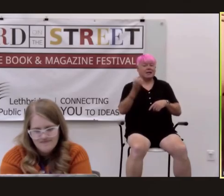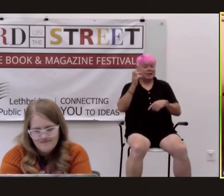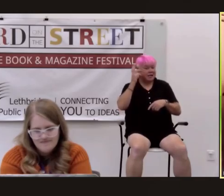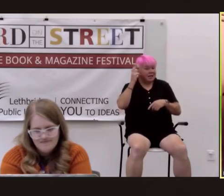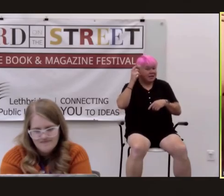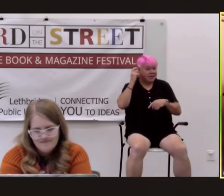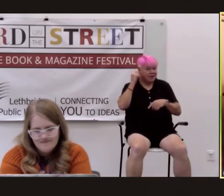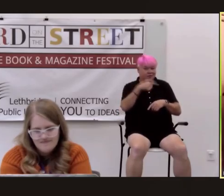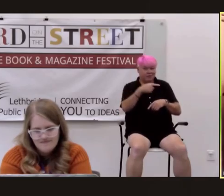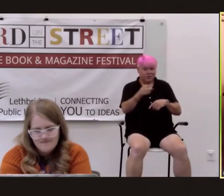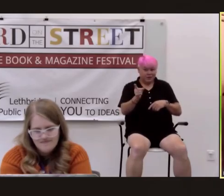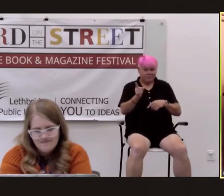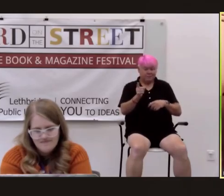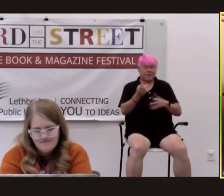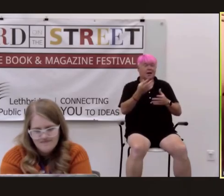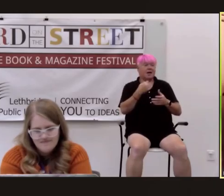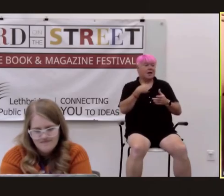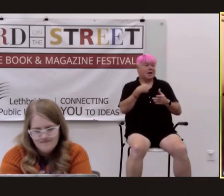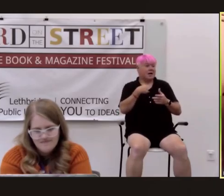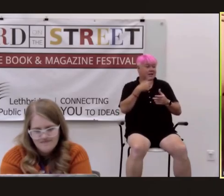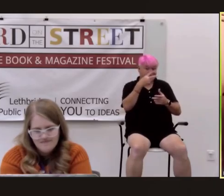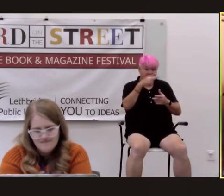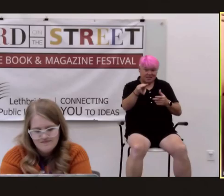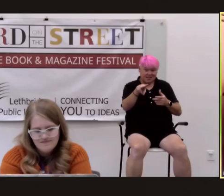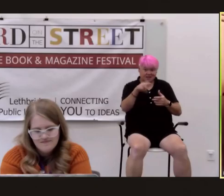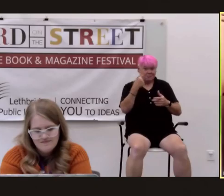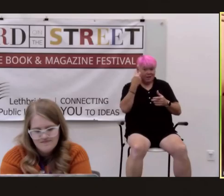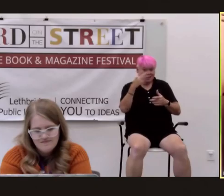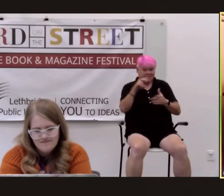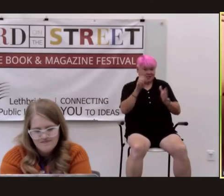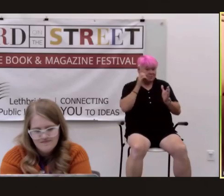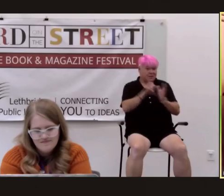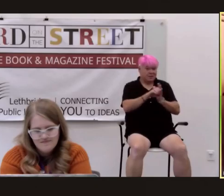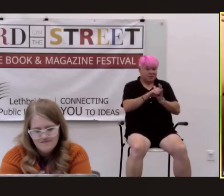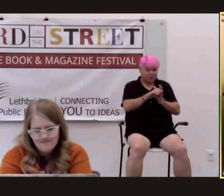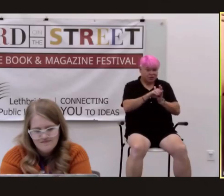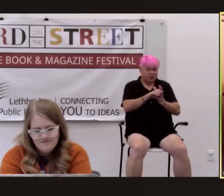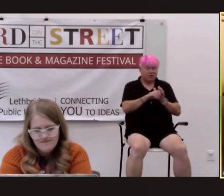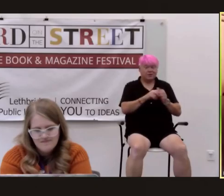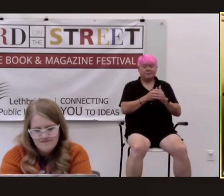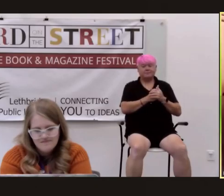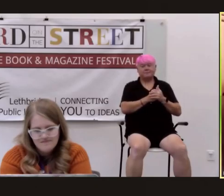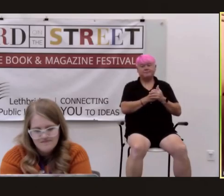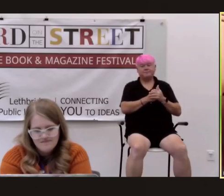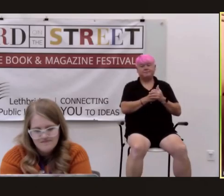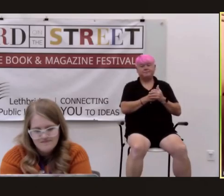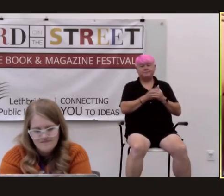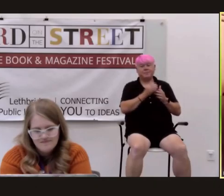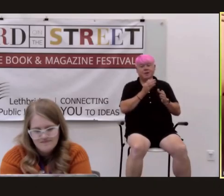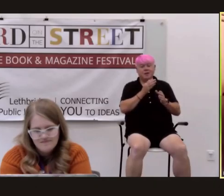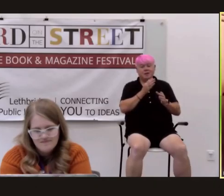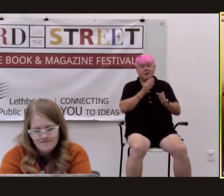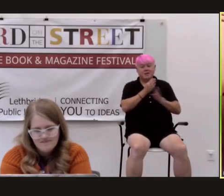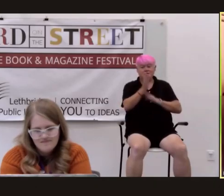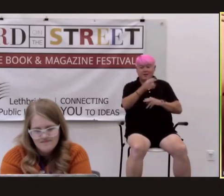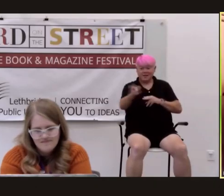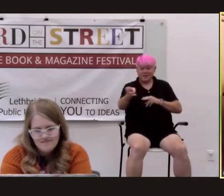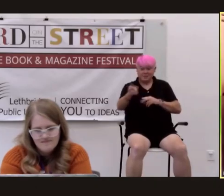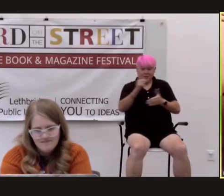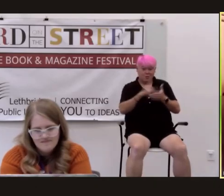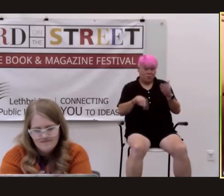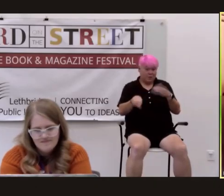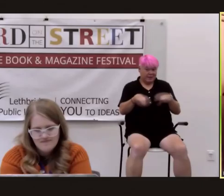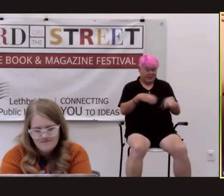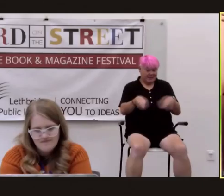that was a great advantage the disadvantage of course is as i said it's a secret history i'm constrained by what they really did on the